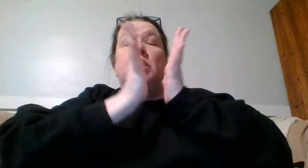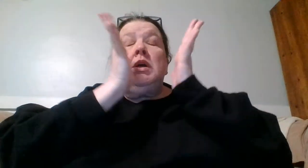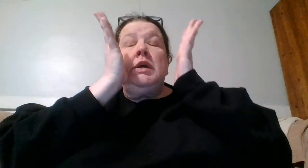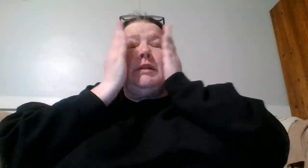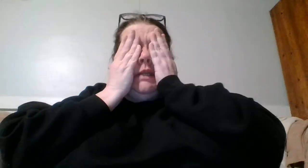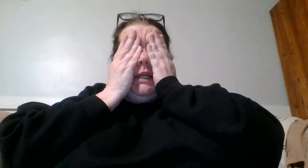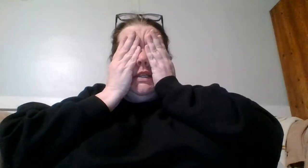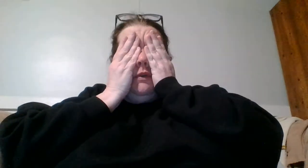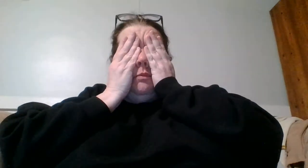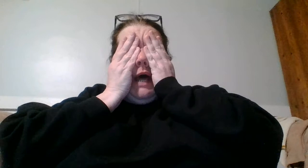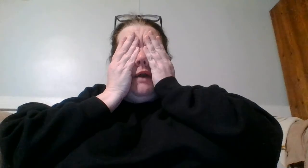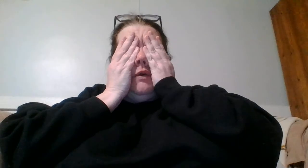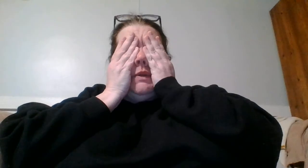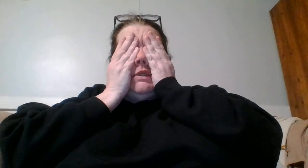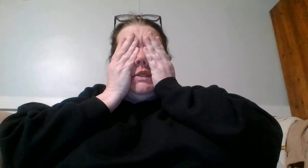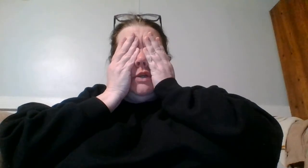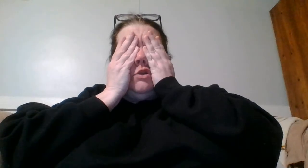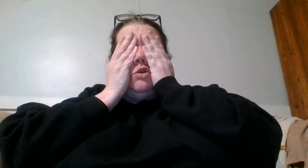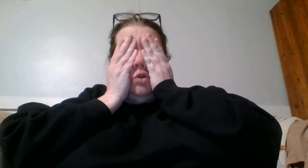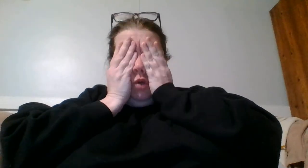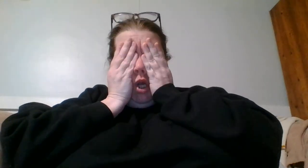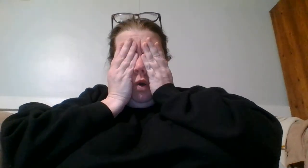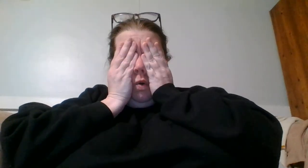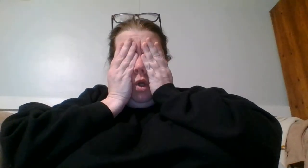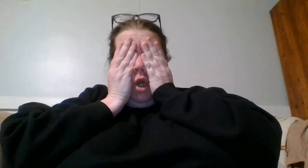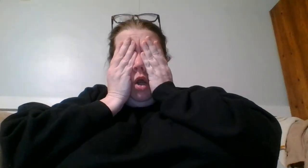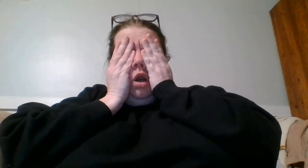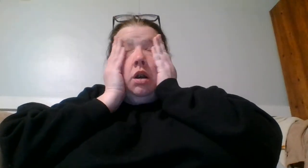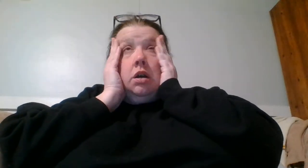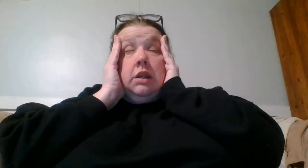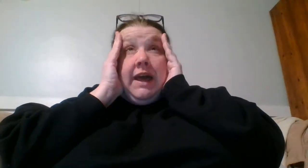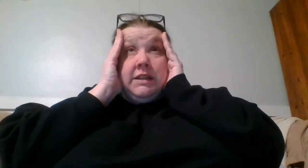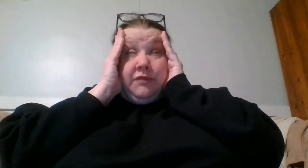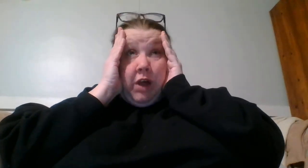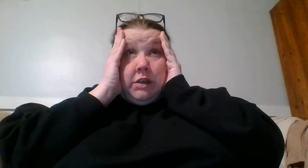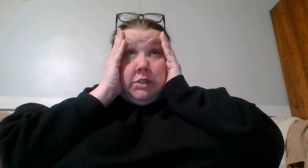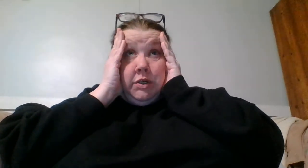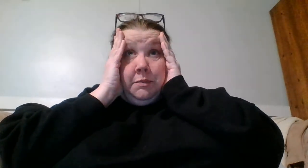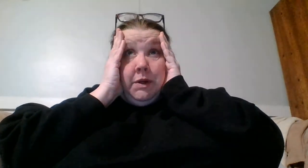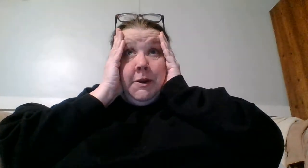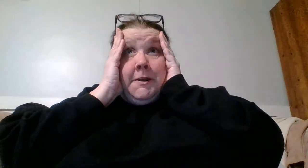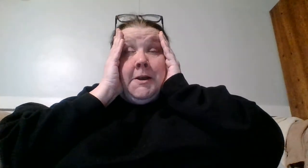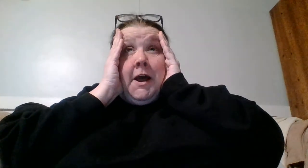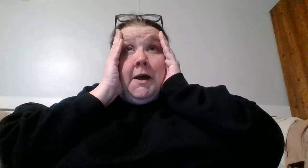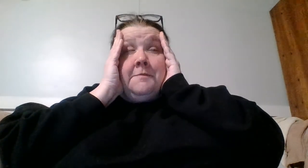Denise from Black Ribbon Stitch Studio her last floss tube um